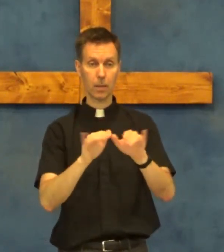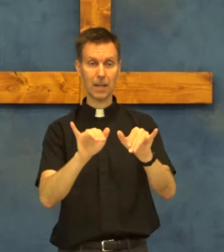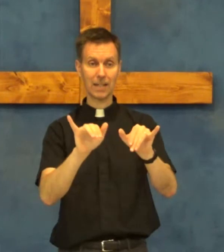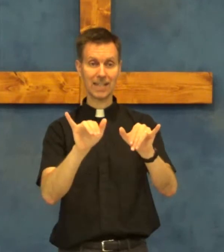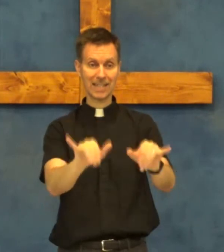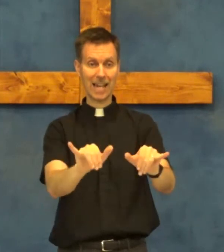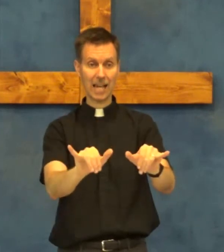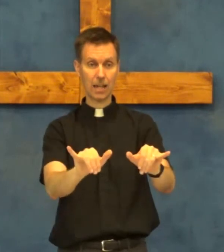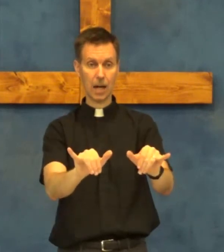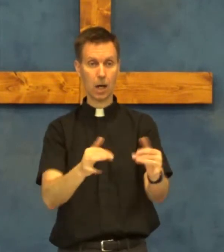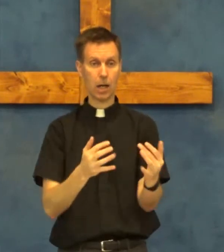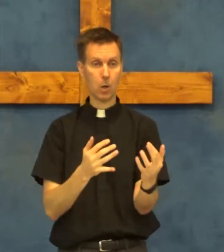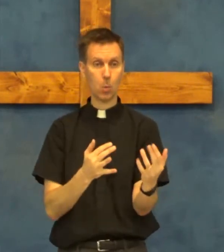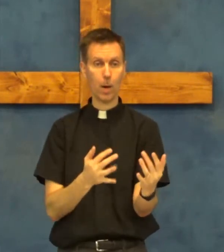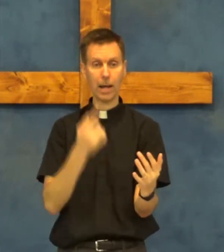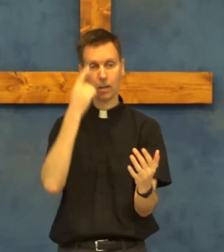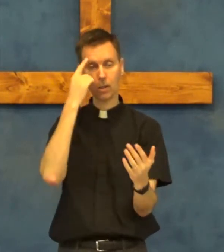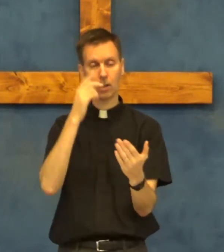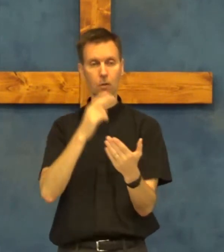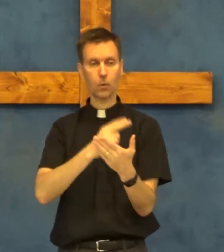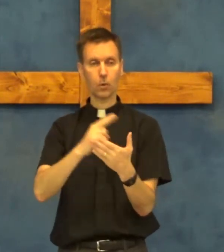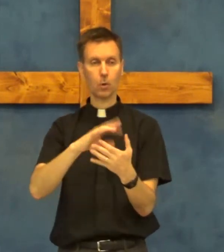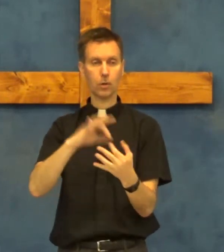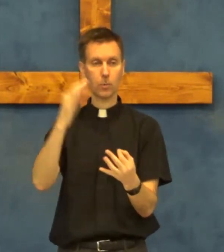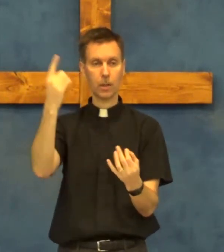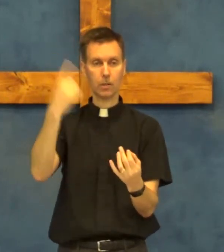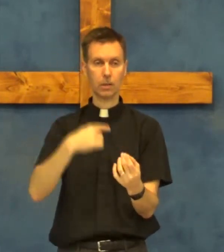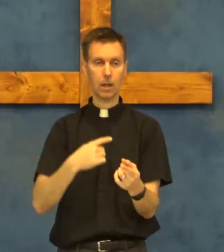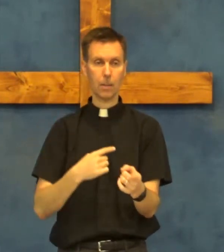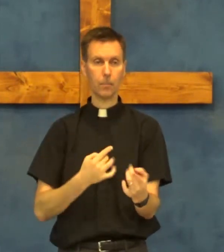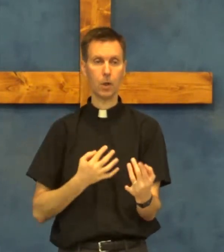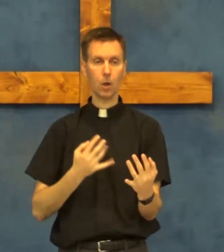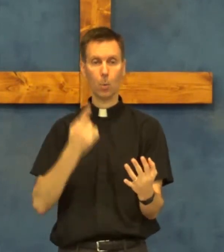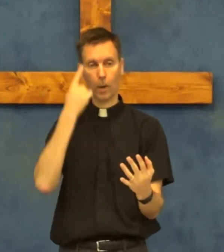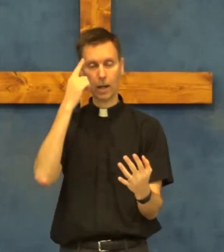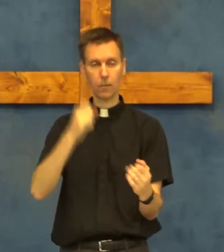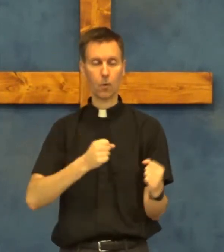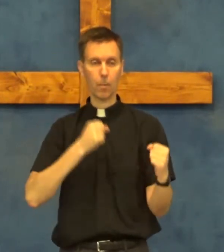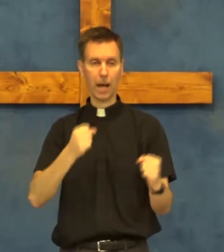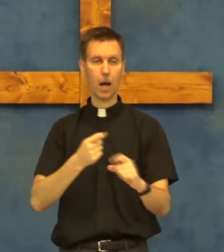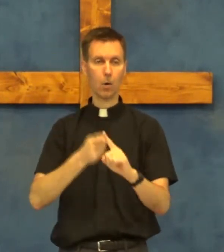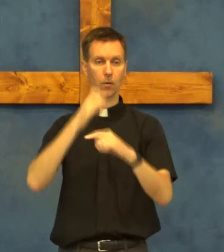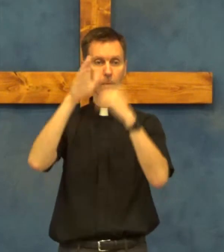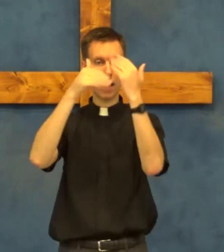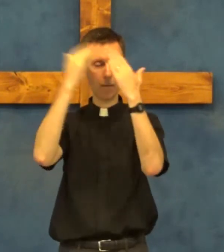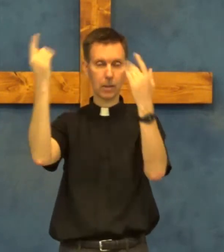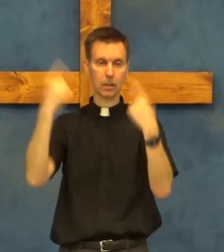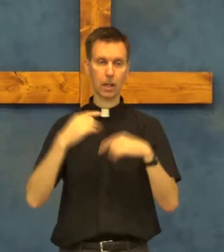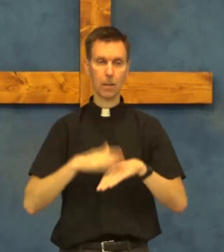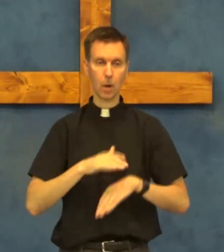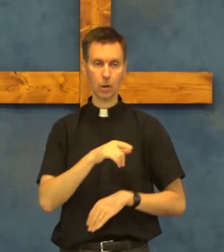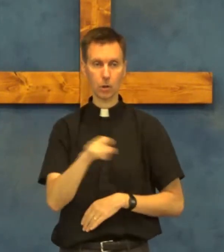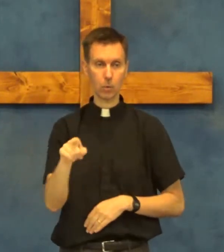stay there wait for the Holy Spirit to come wait for power from heaven to come on you